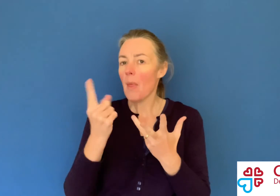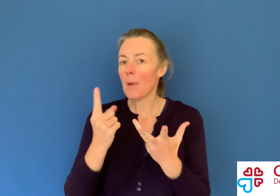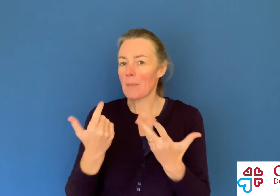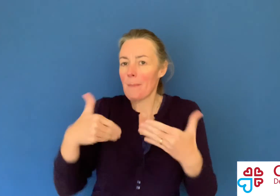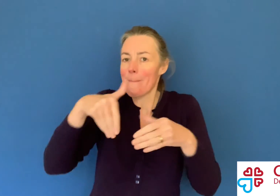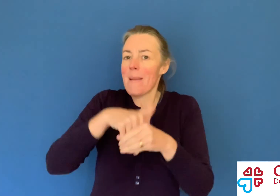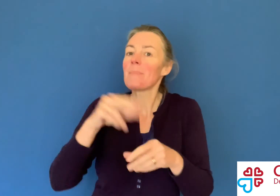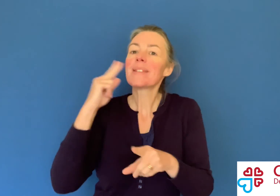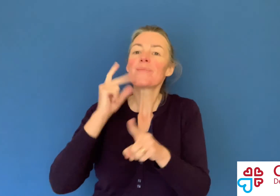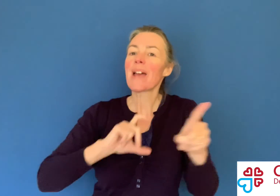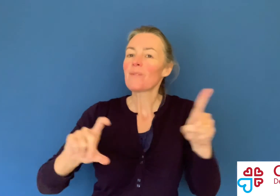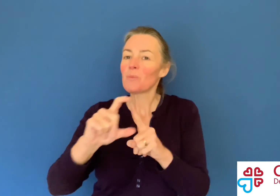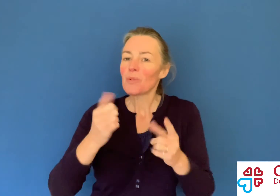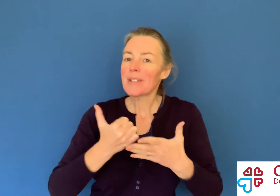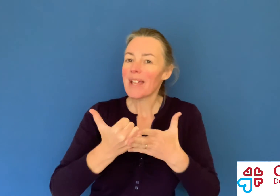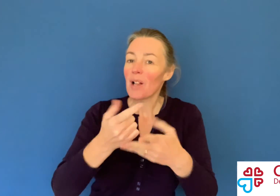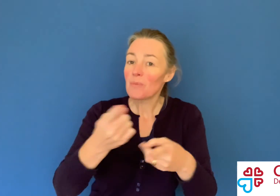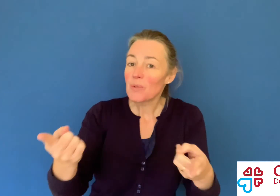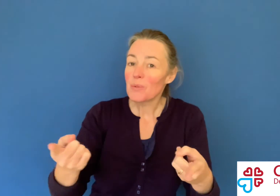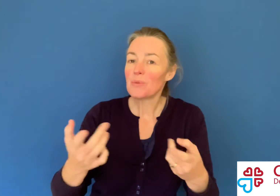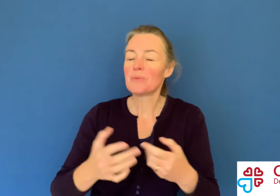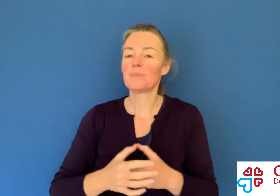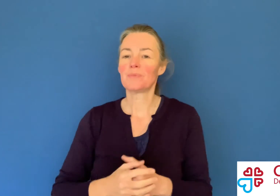Maybe other people in the deaf community. Have they helped you?